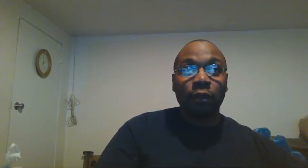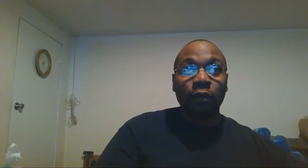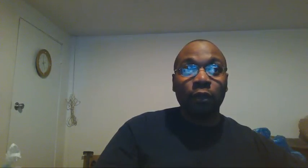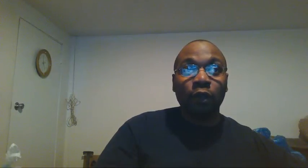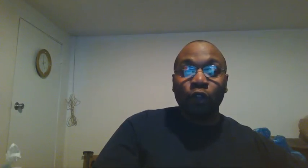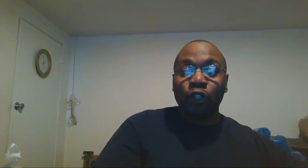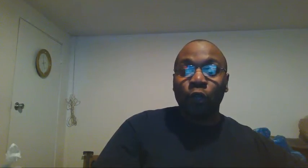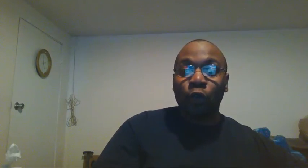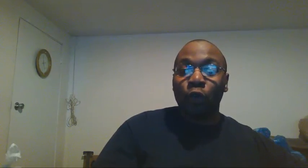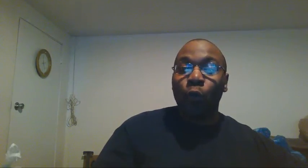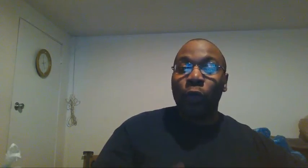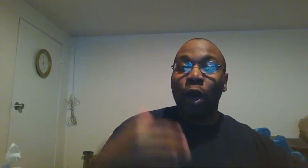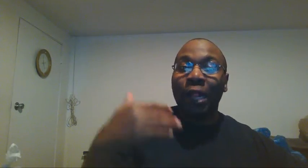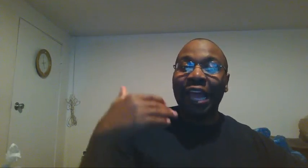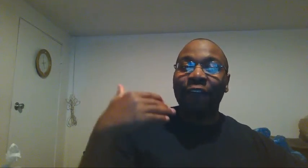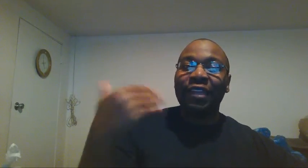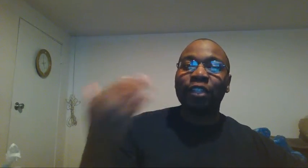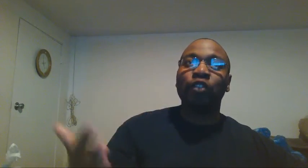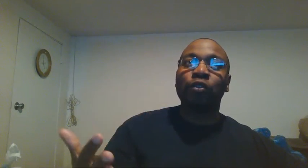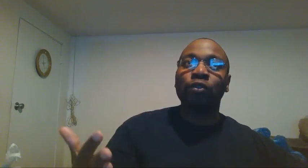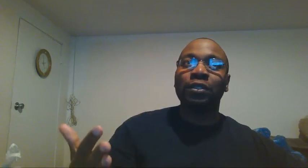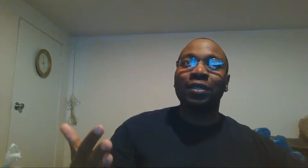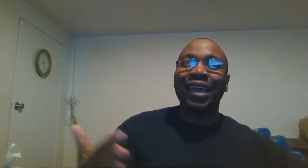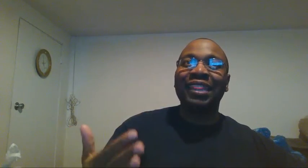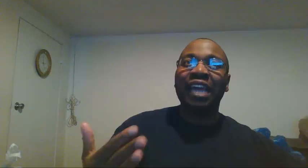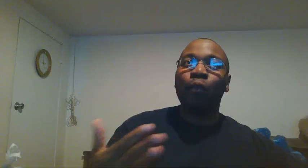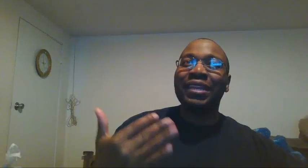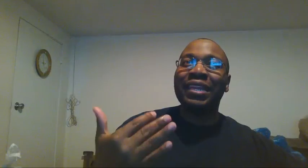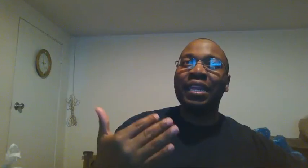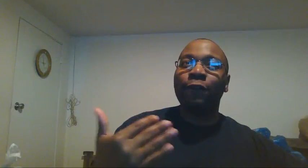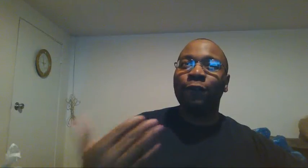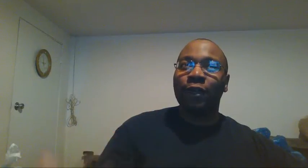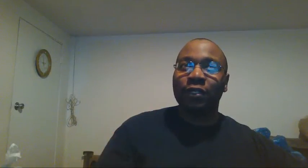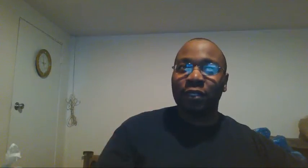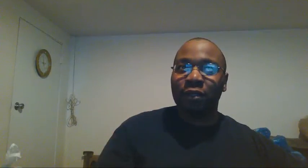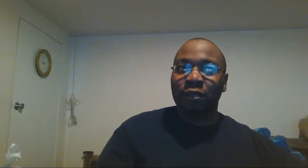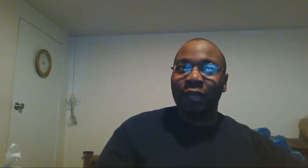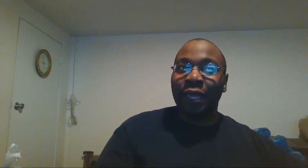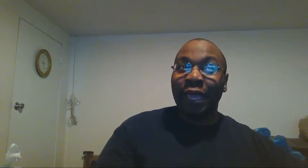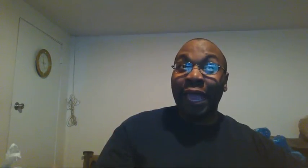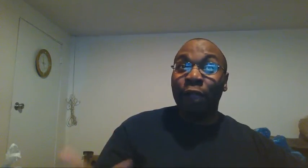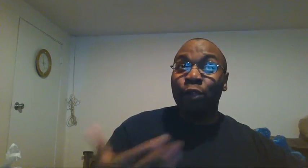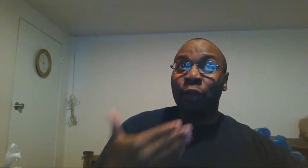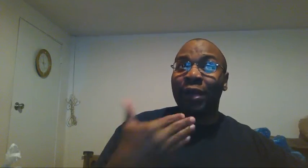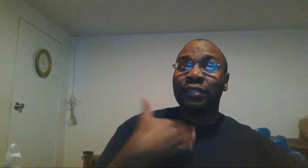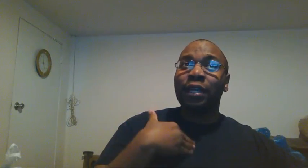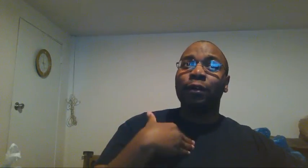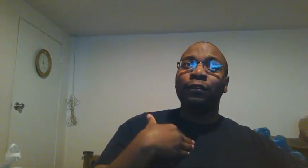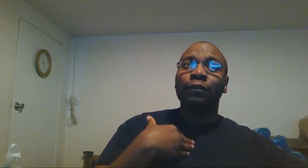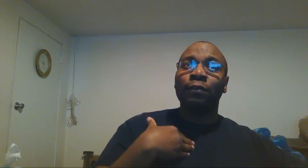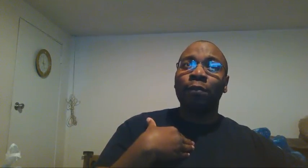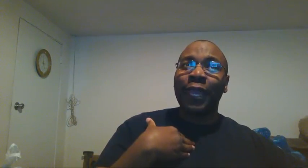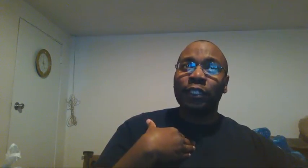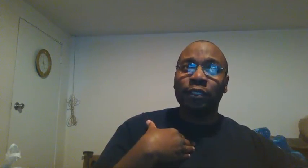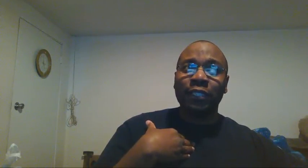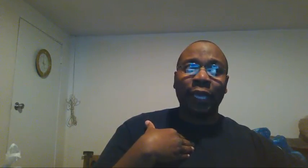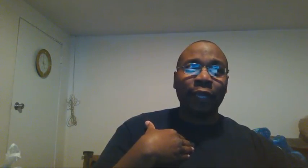so we all have issues that we need fixed including myself patience and